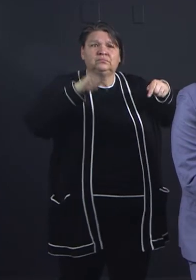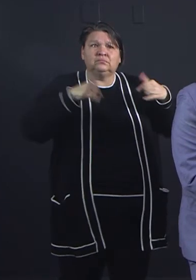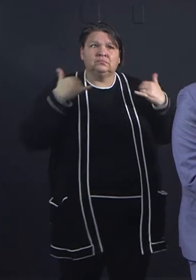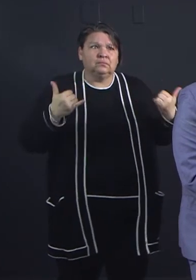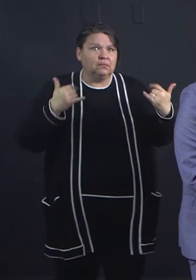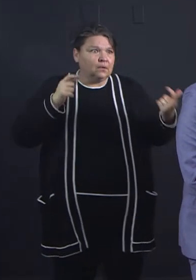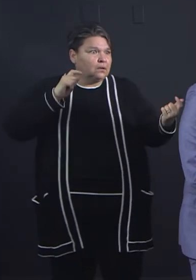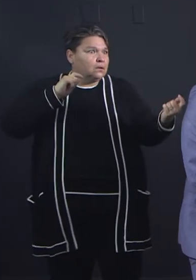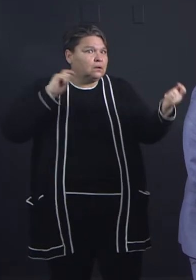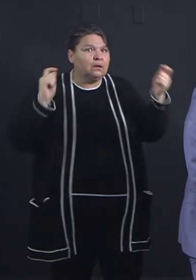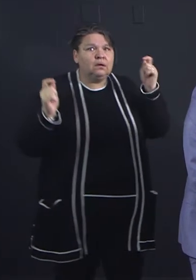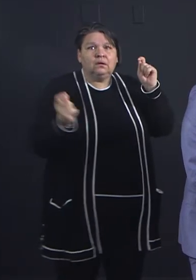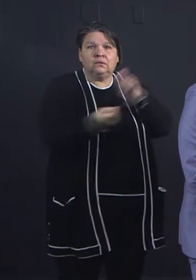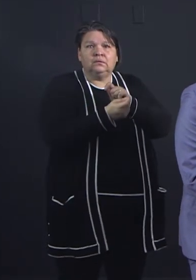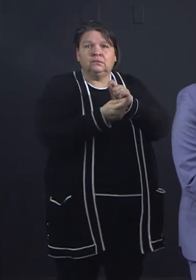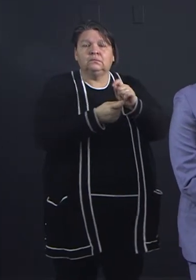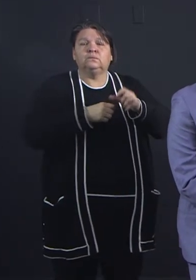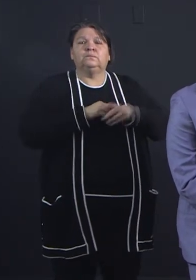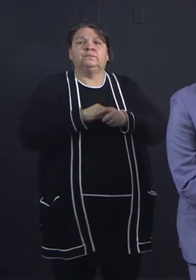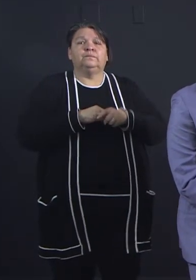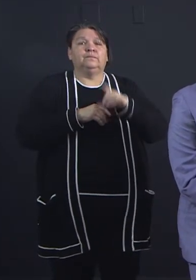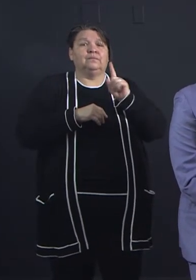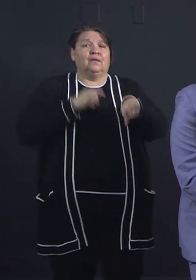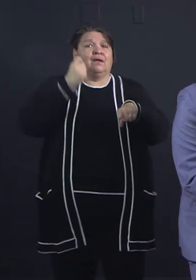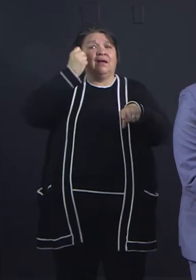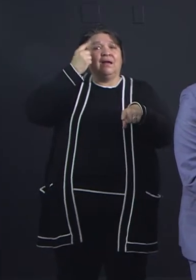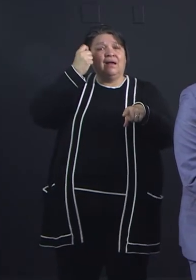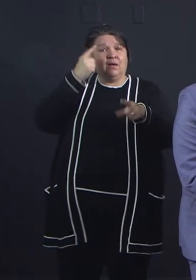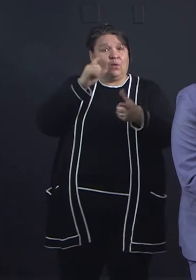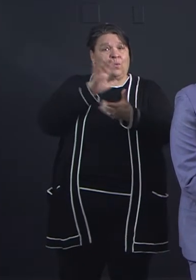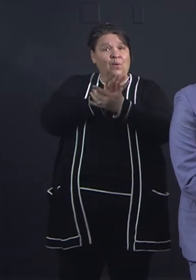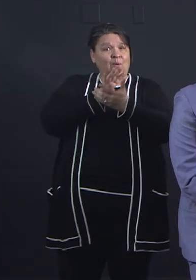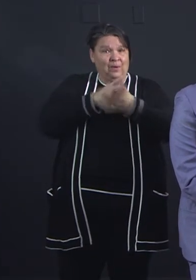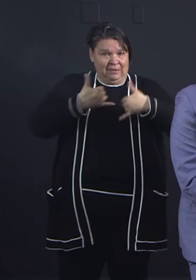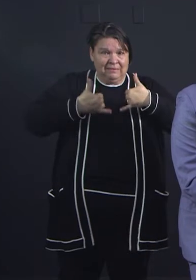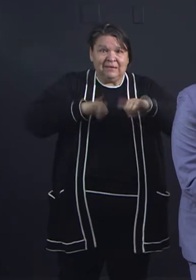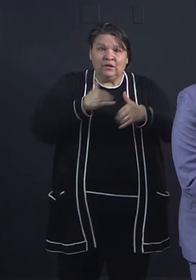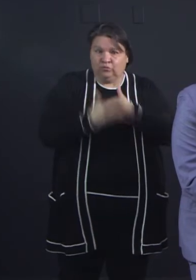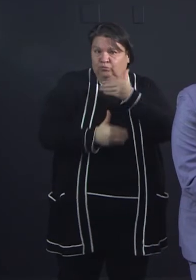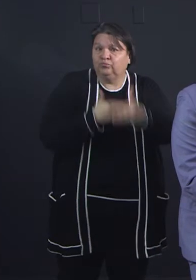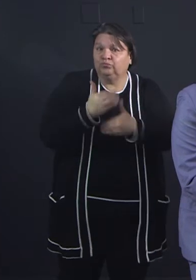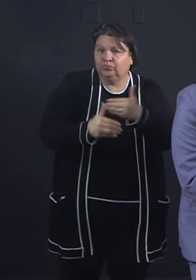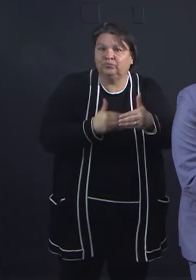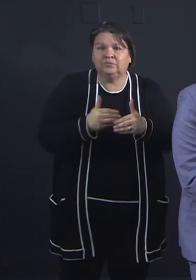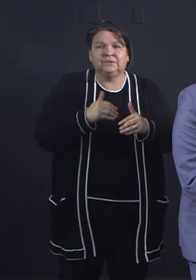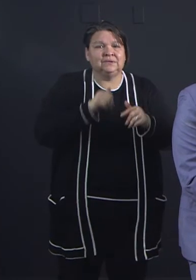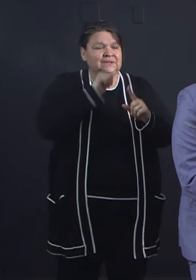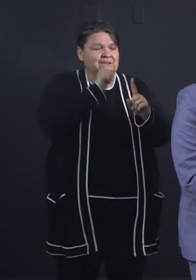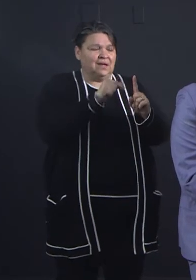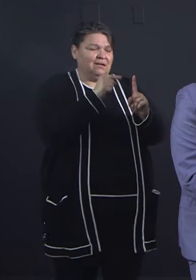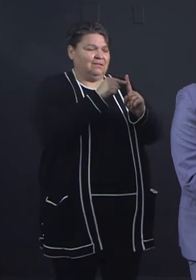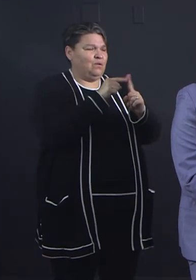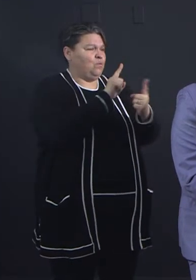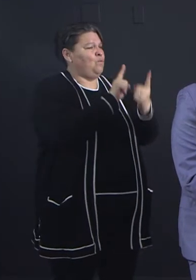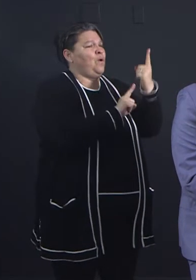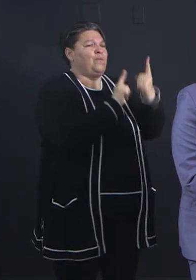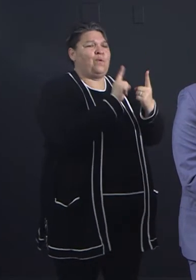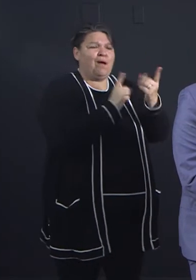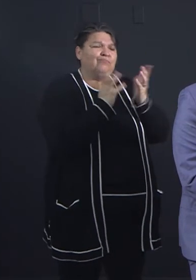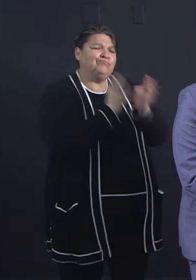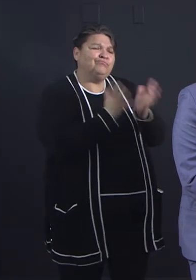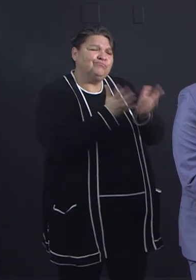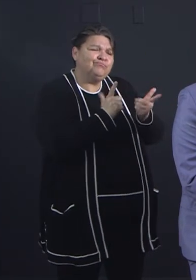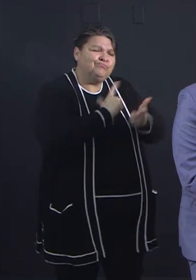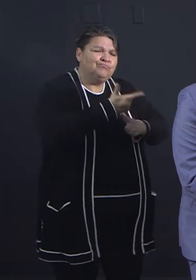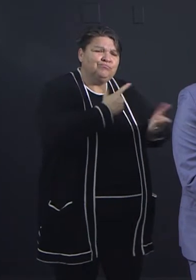So school is in session. It's just in session online. In fact, this week was our first week of full